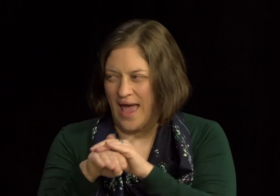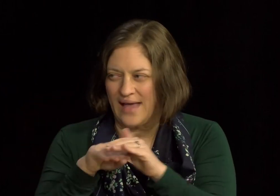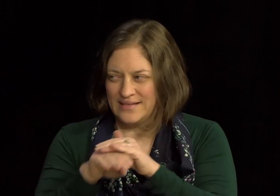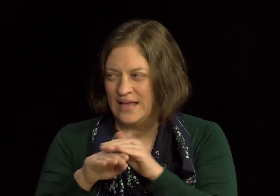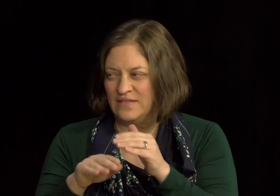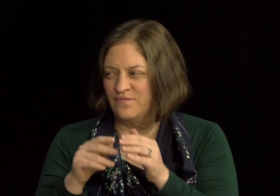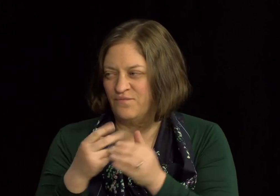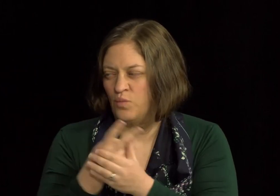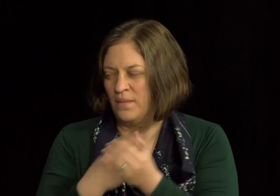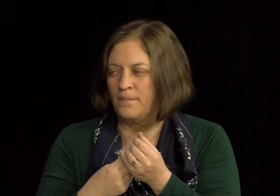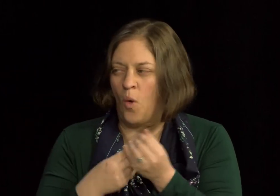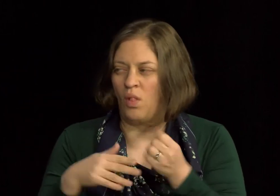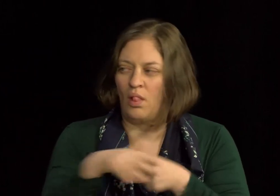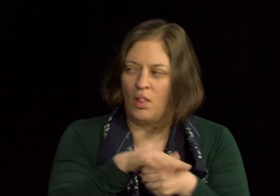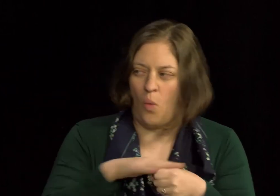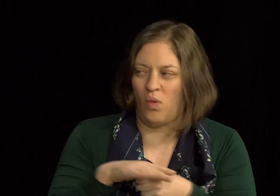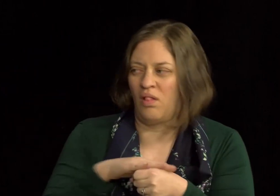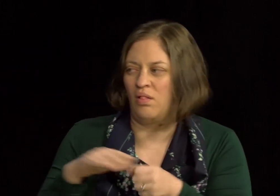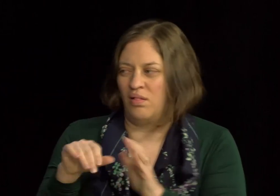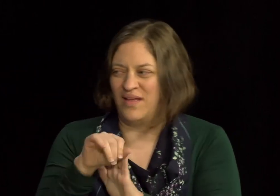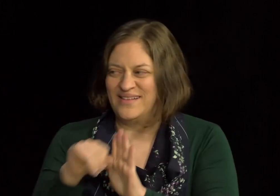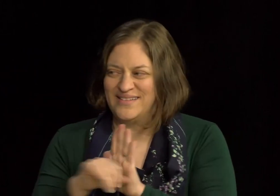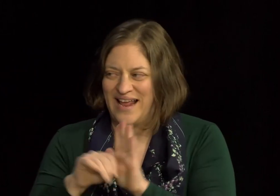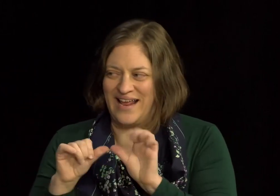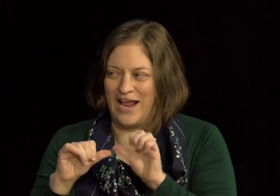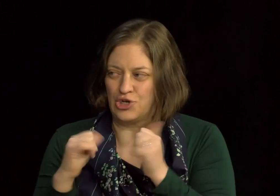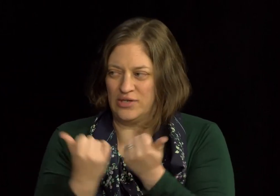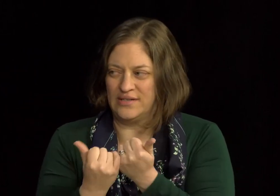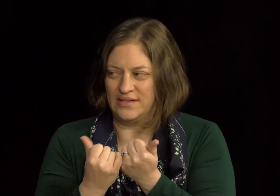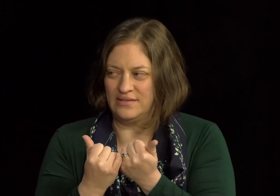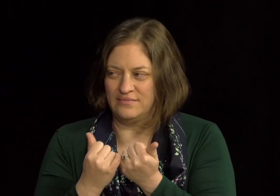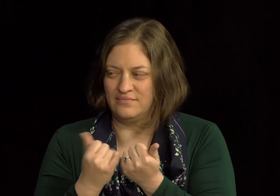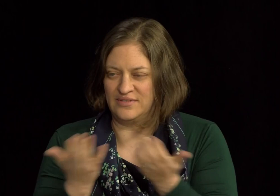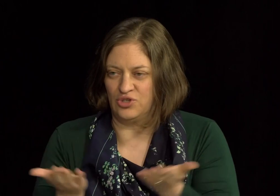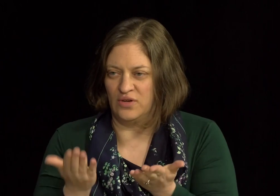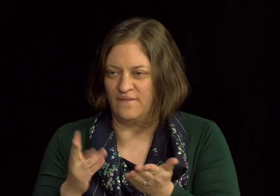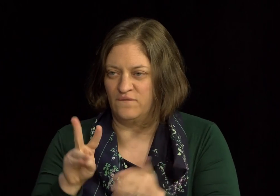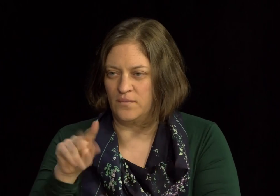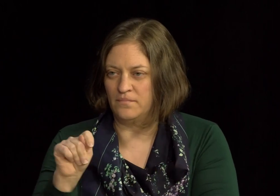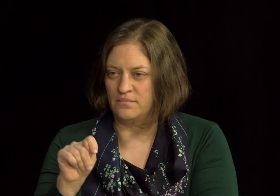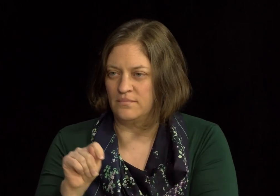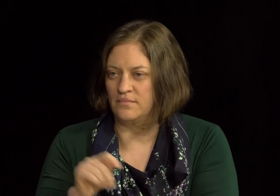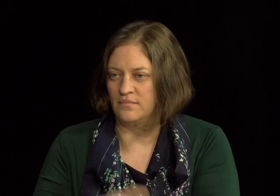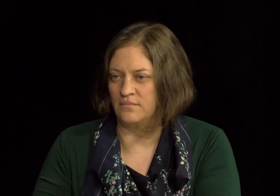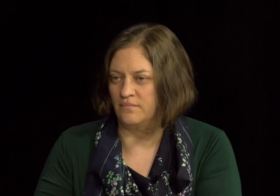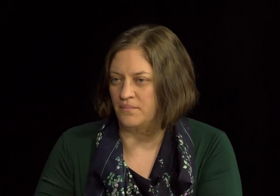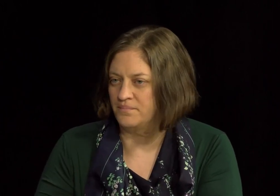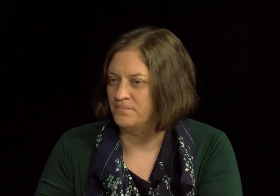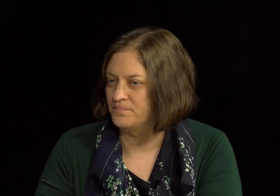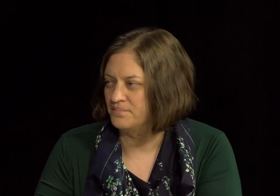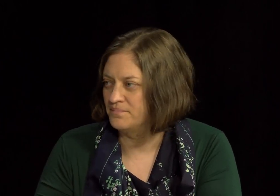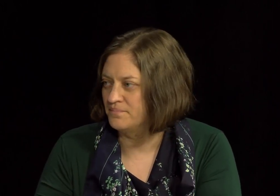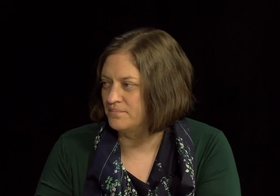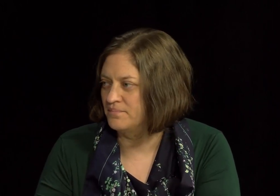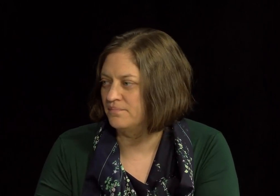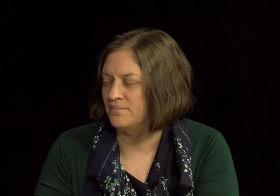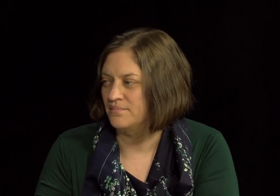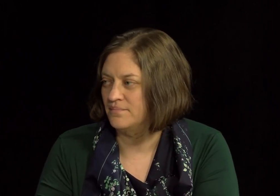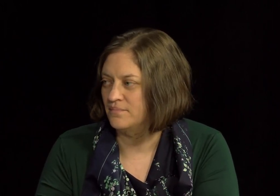communication access for both local and state agencies here in Vermont. Okay. What